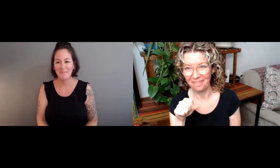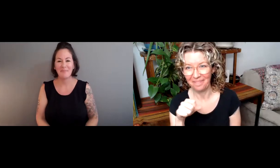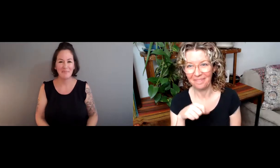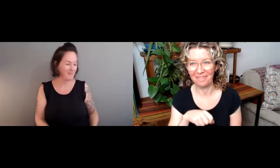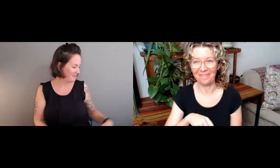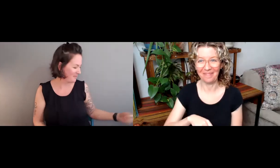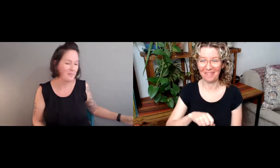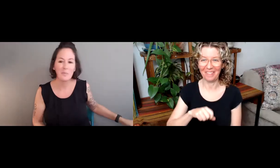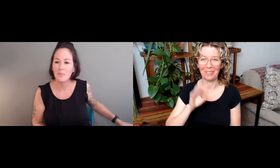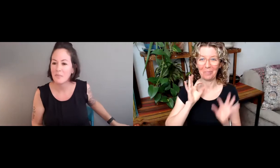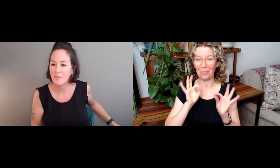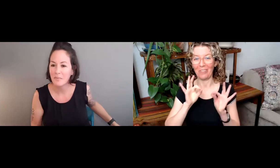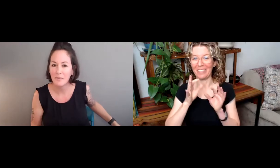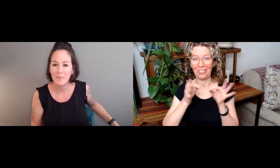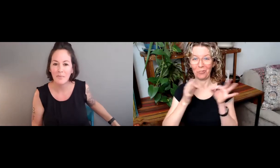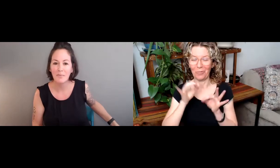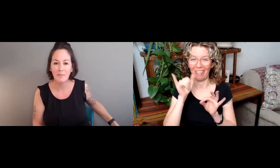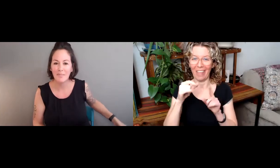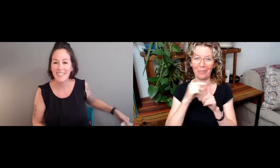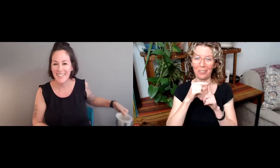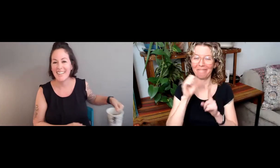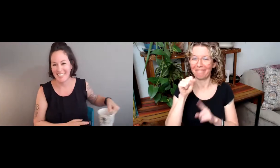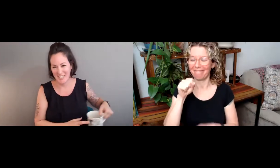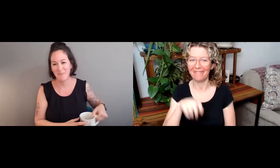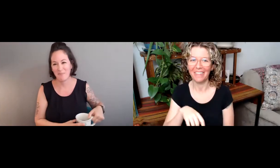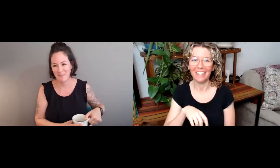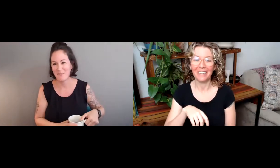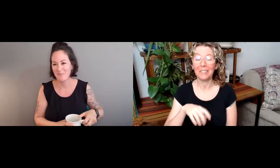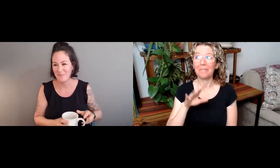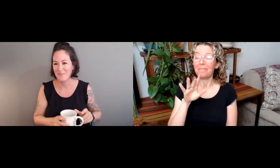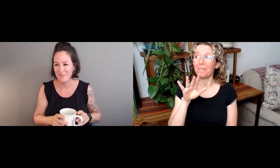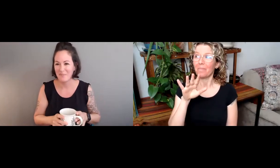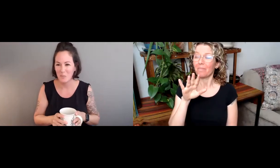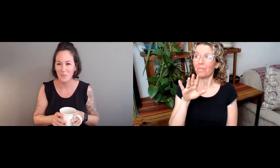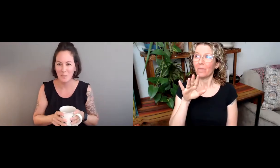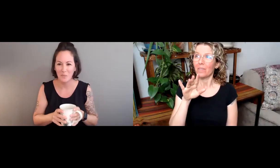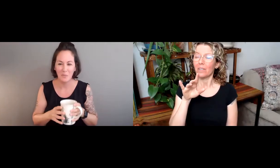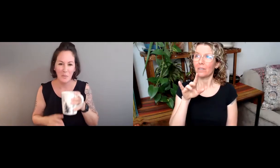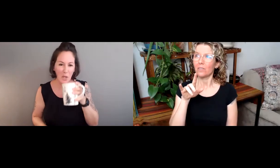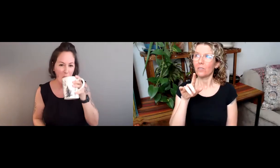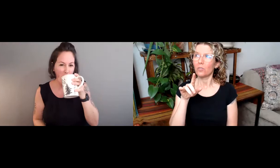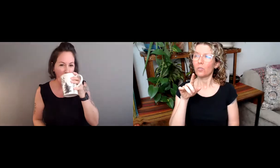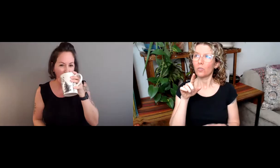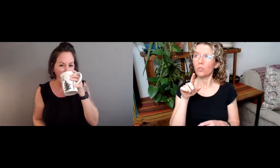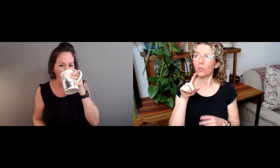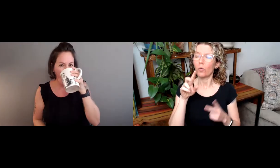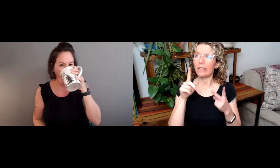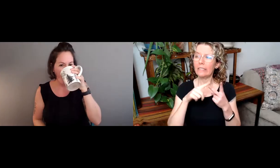us back about strategic essentialism. Yes, I see. That's a perfect description. It's strategic essentialism.